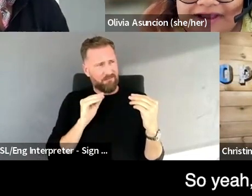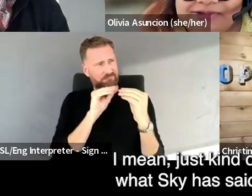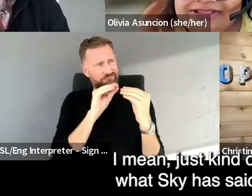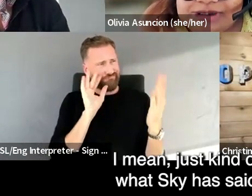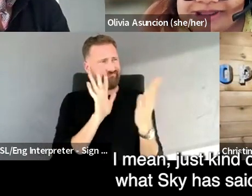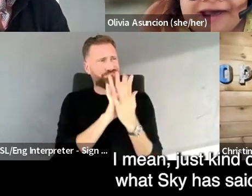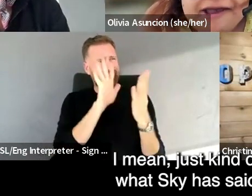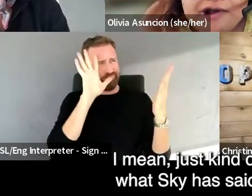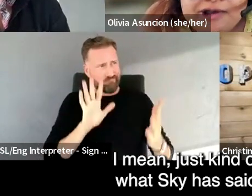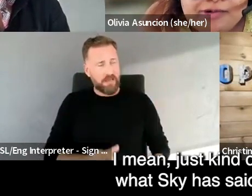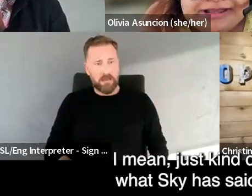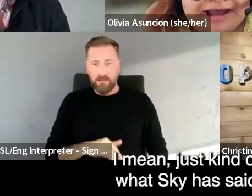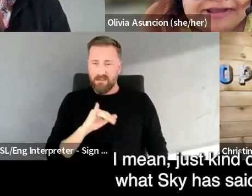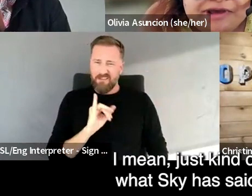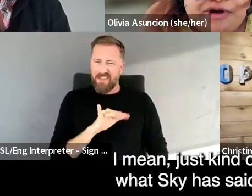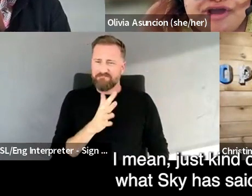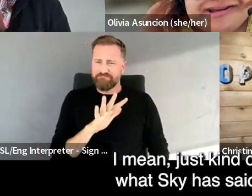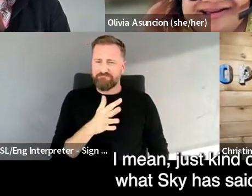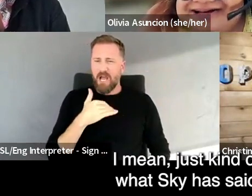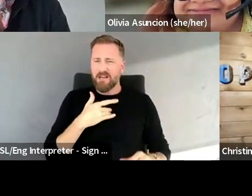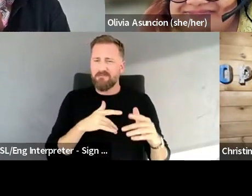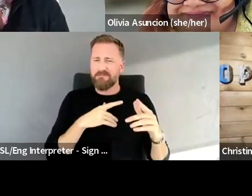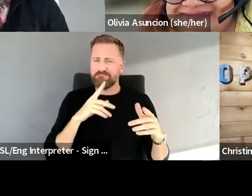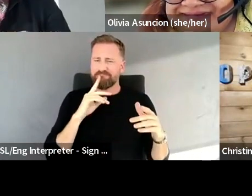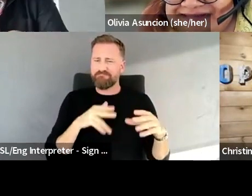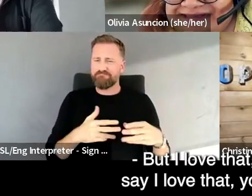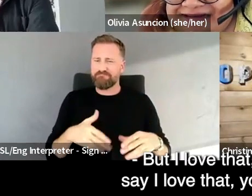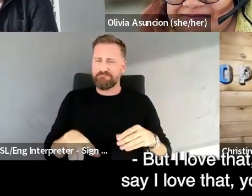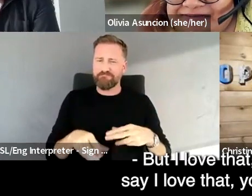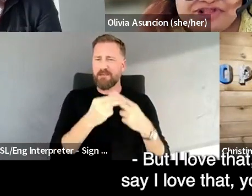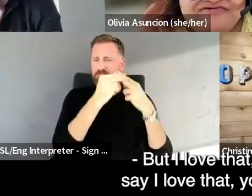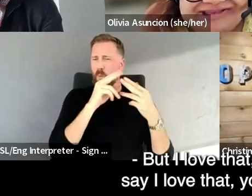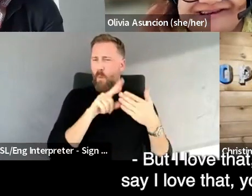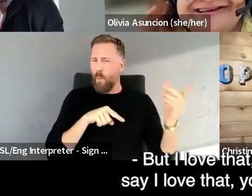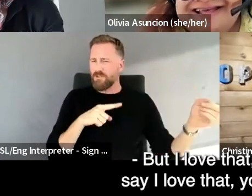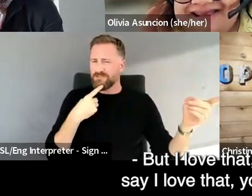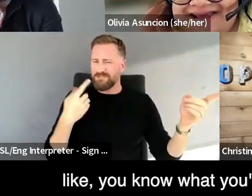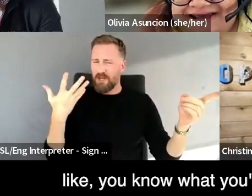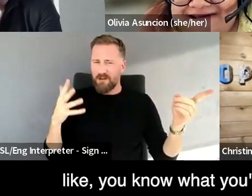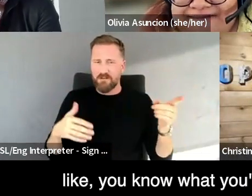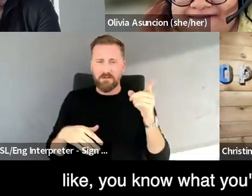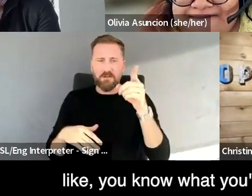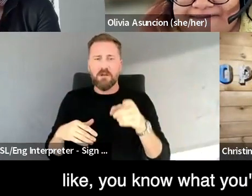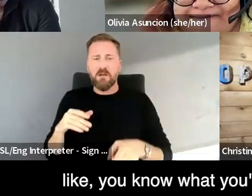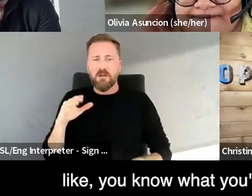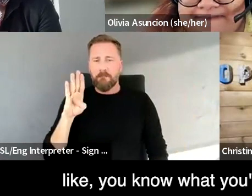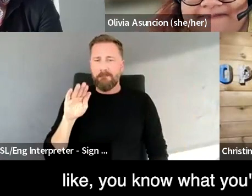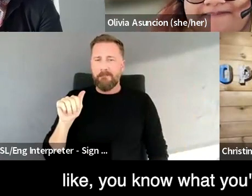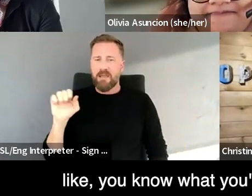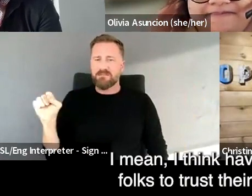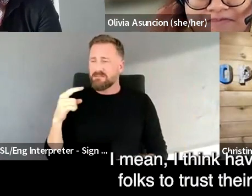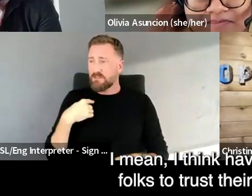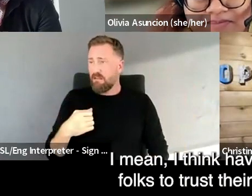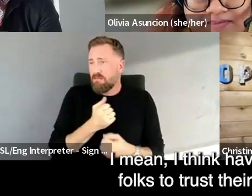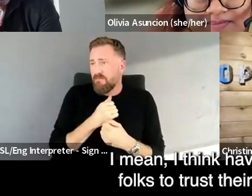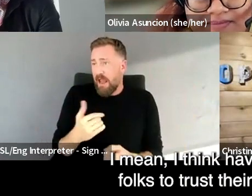yeah, I mean, that's just kind of echoing what Sky had said already. Um, but I love that just to say, I love that, you know, like, you know what you're talking